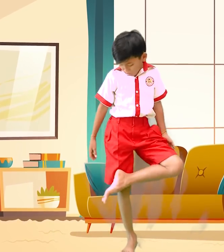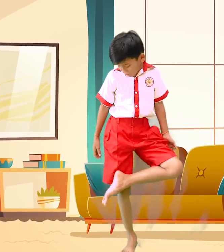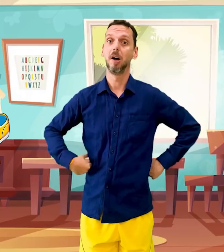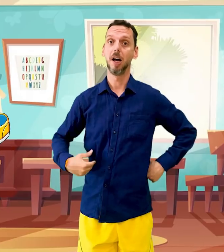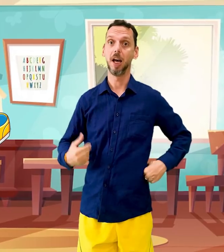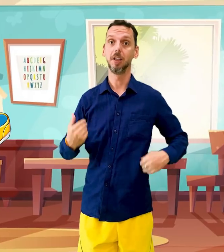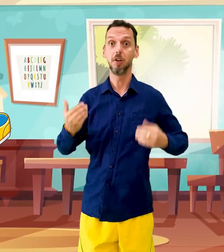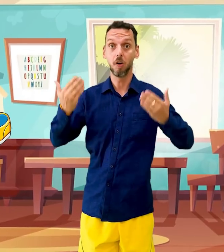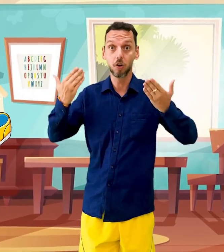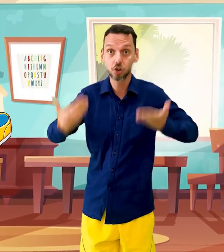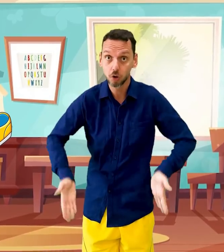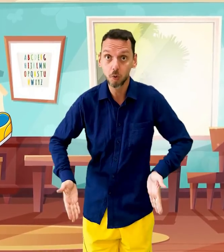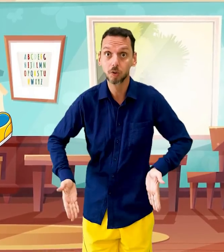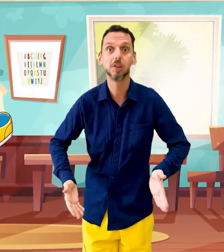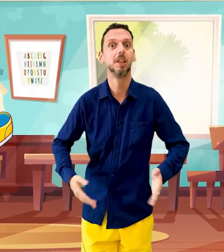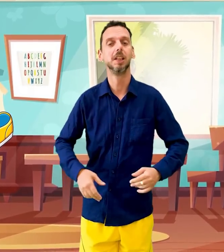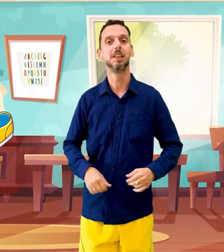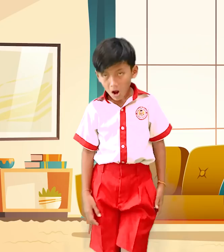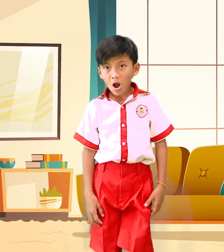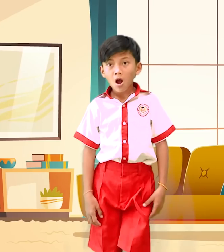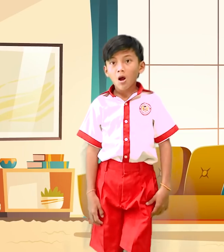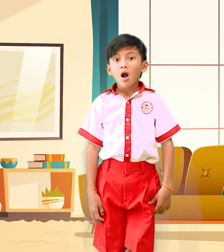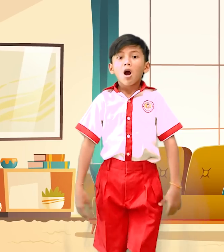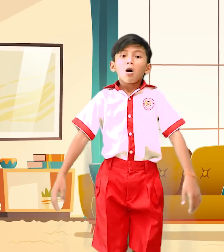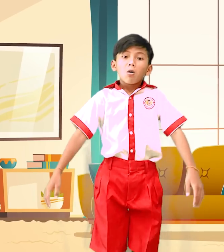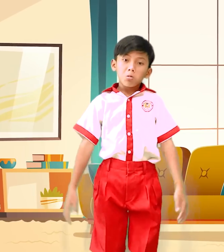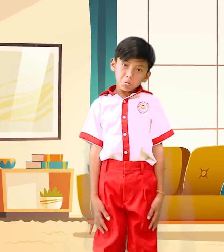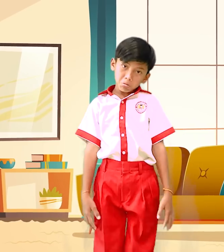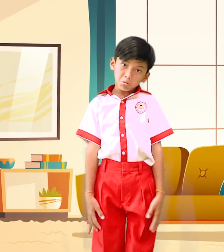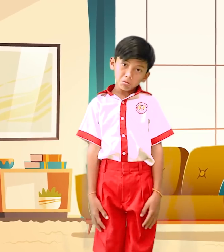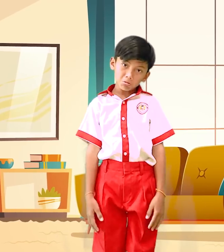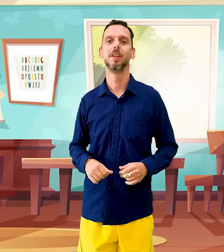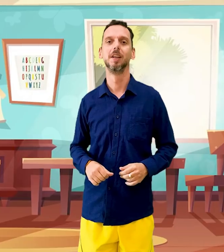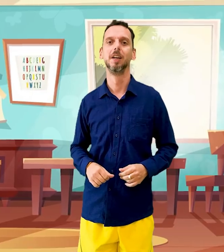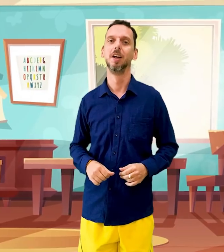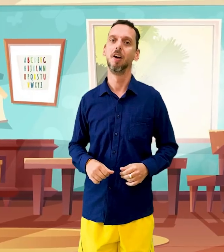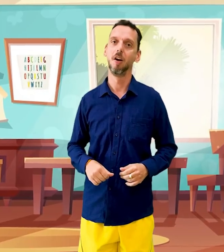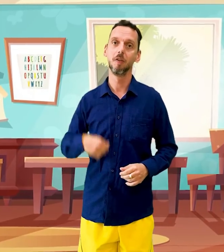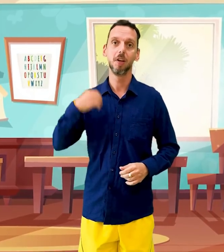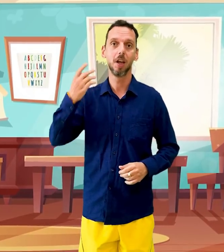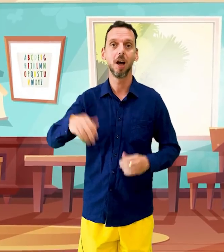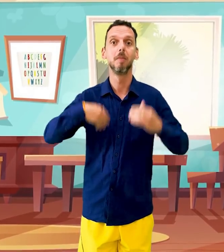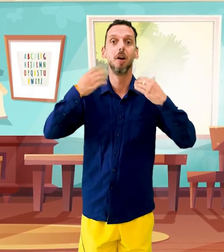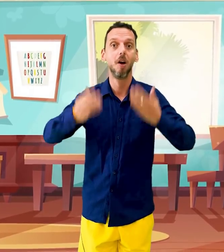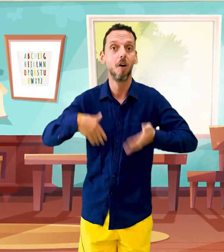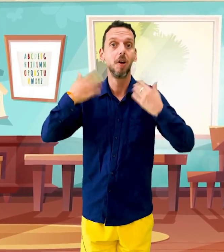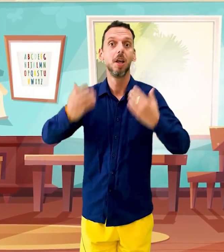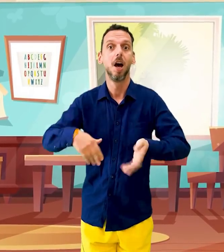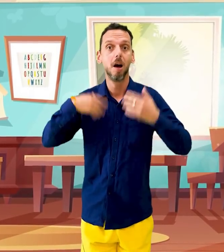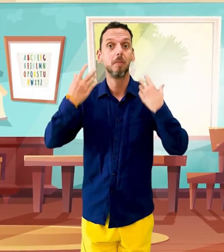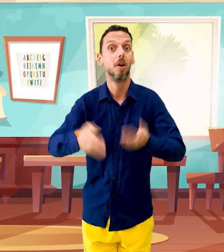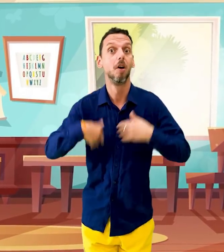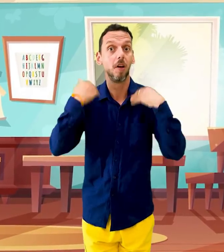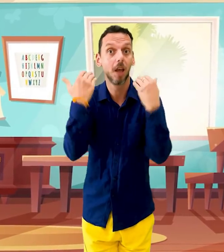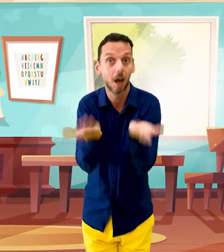Now wear your shoes, it's time for school Hurry up, hurry up, hurry